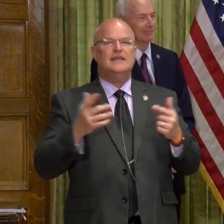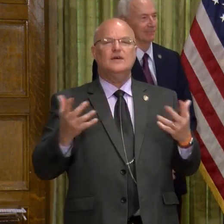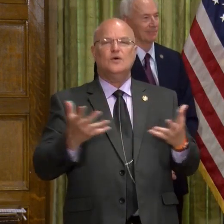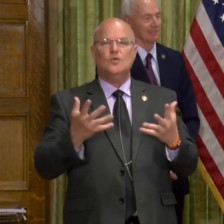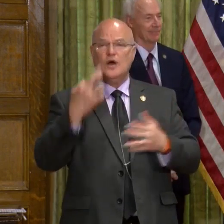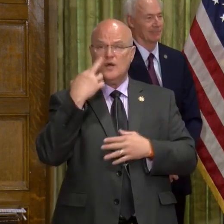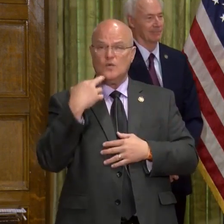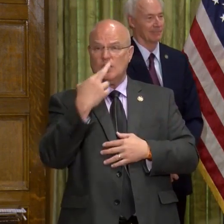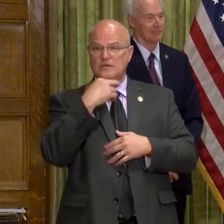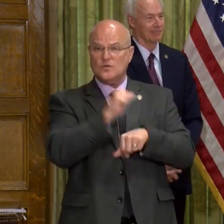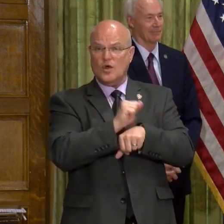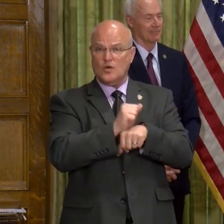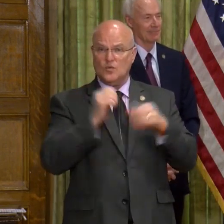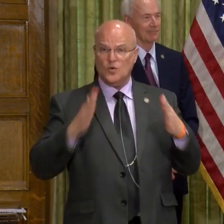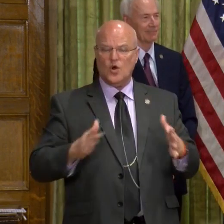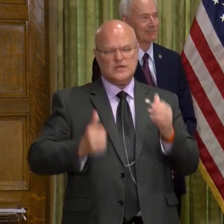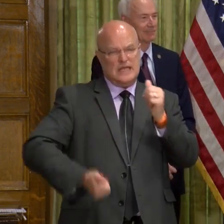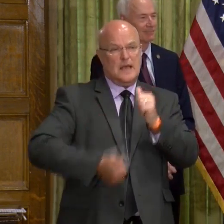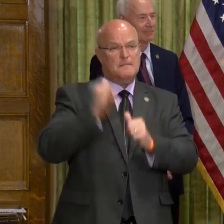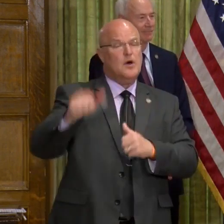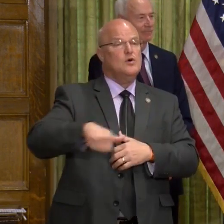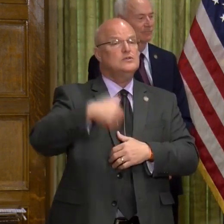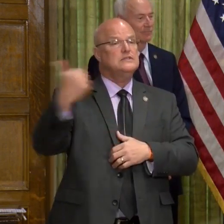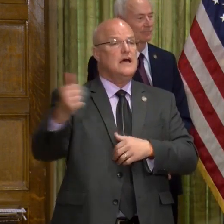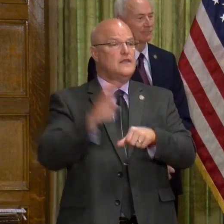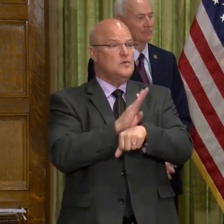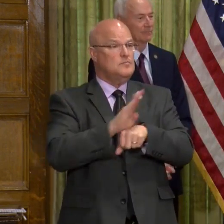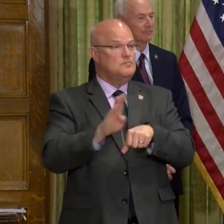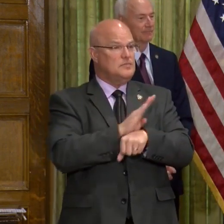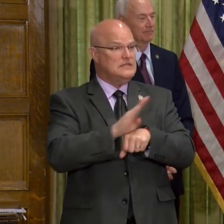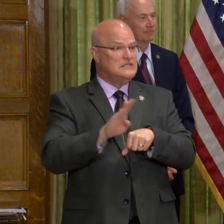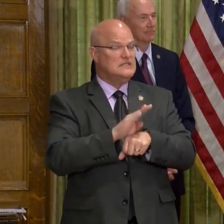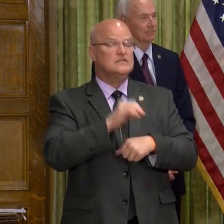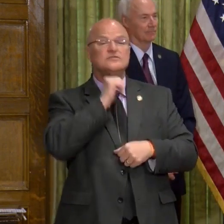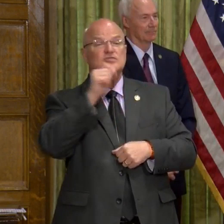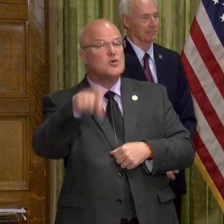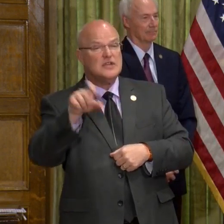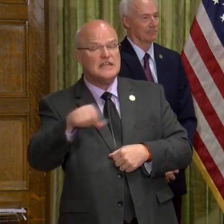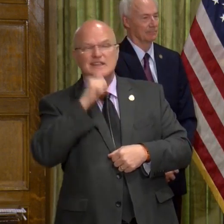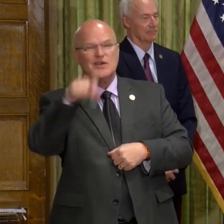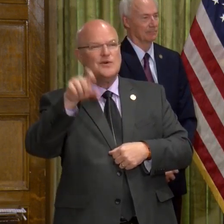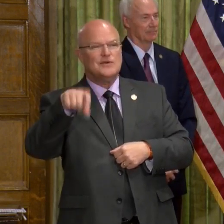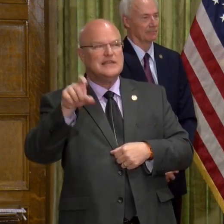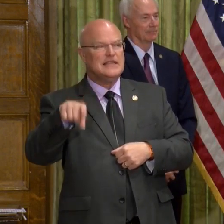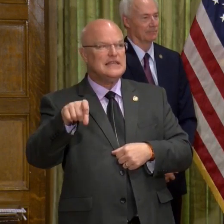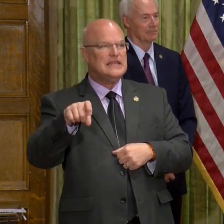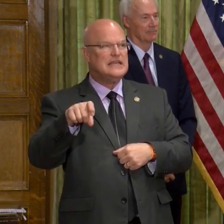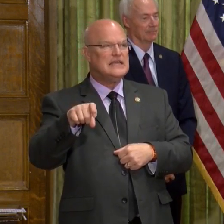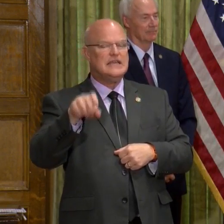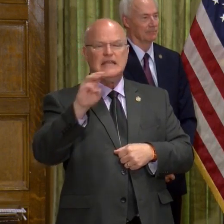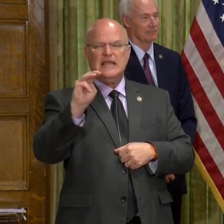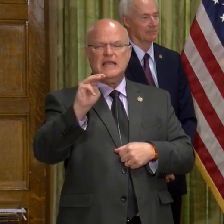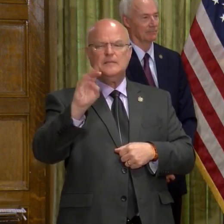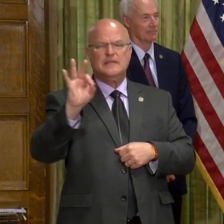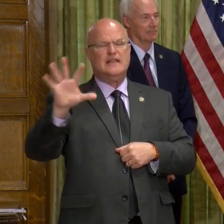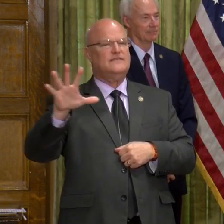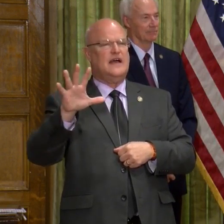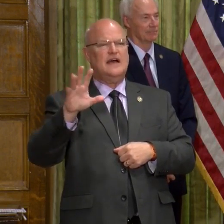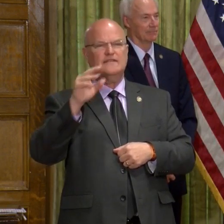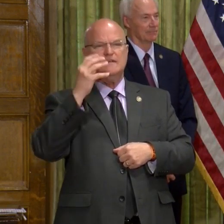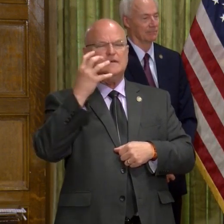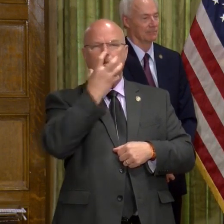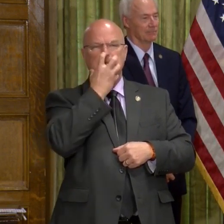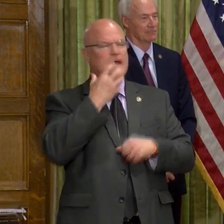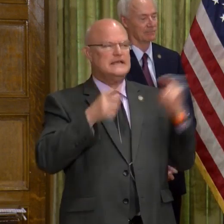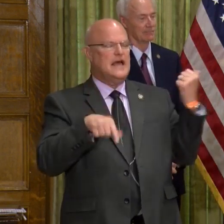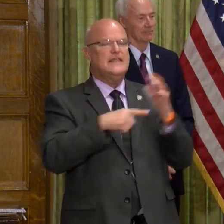restaurant workers and most other businesses do not need, they do not need N95 masks. This is